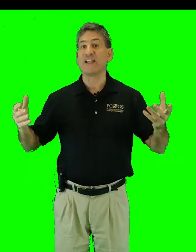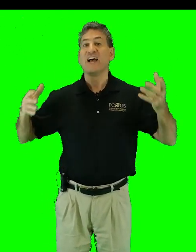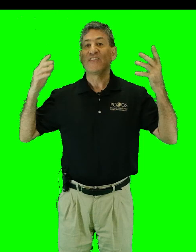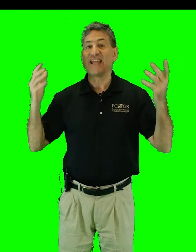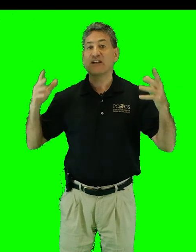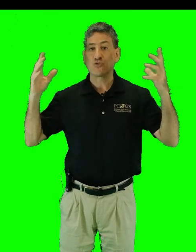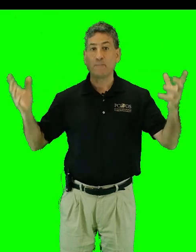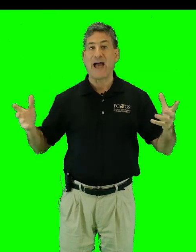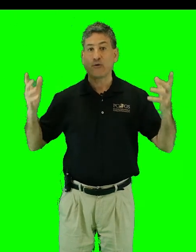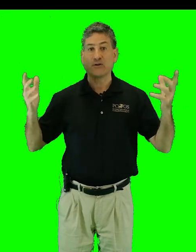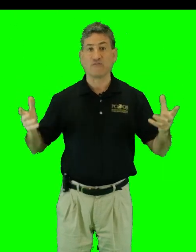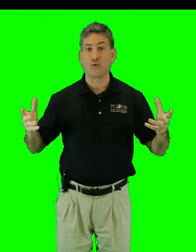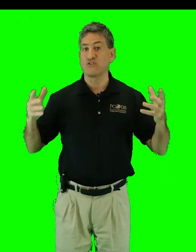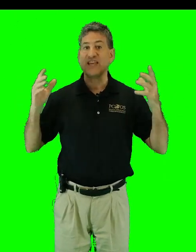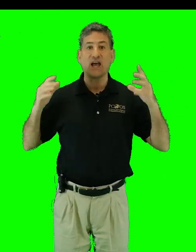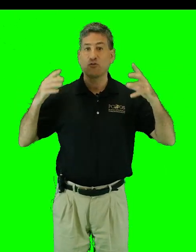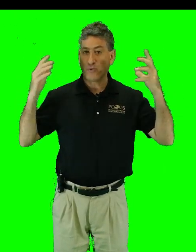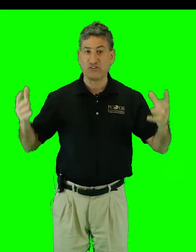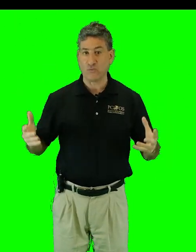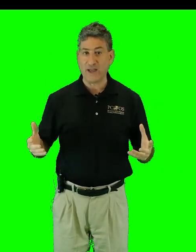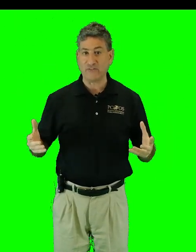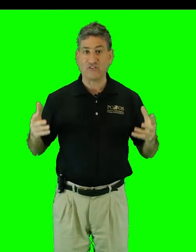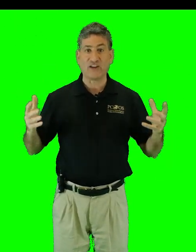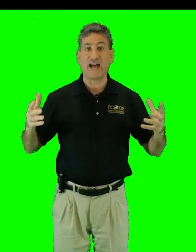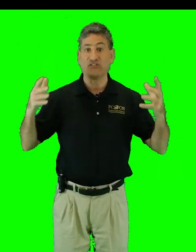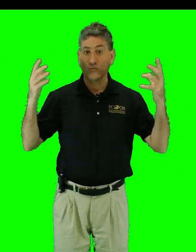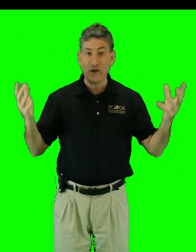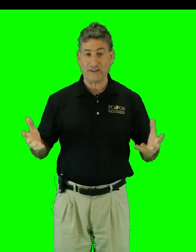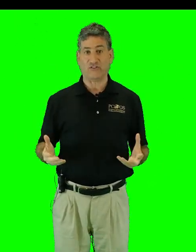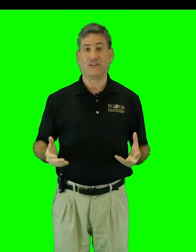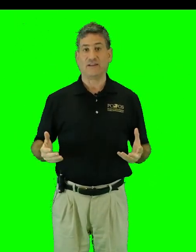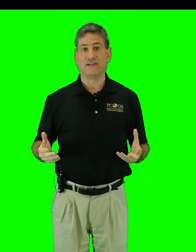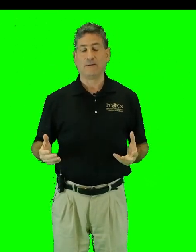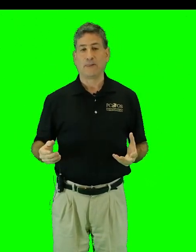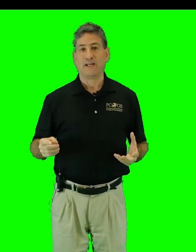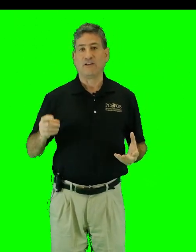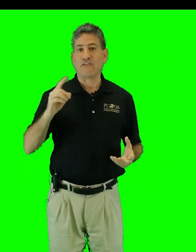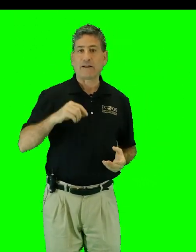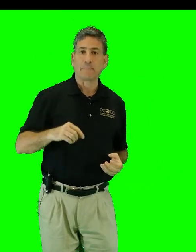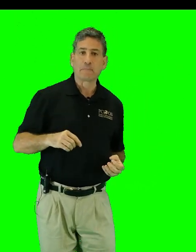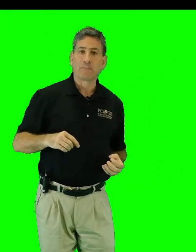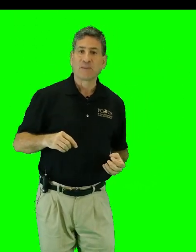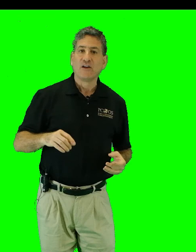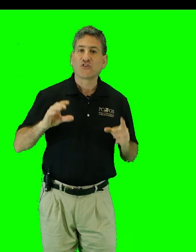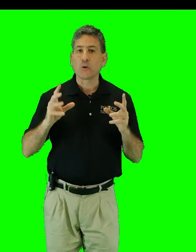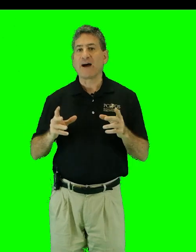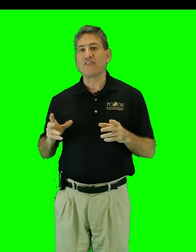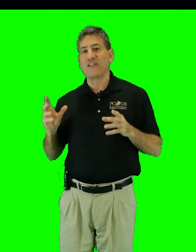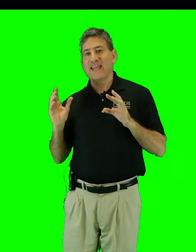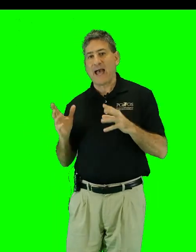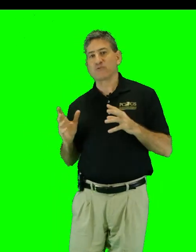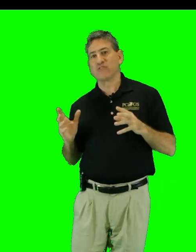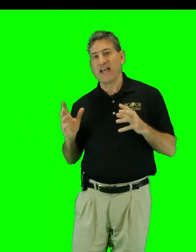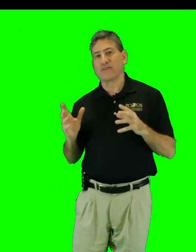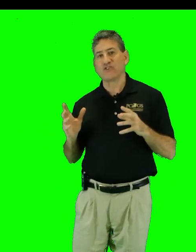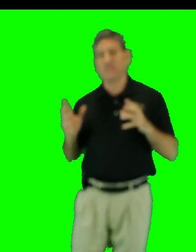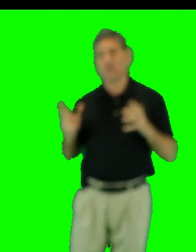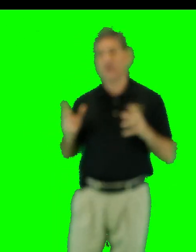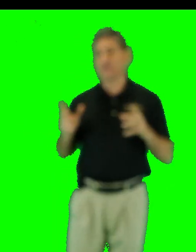the natural background force of the ever-present waves and tides and winds. In fact turbines that capture the energy of the wind